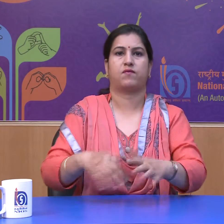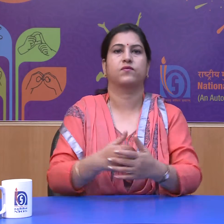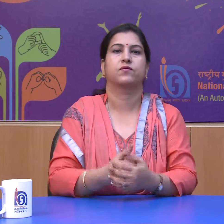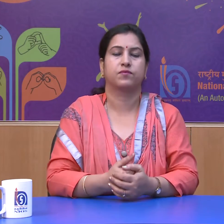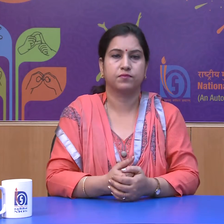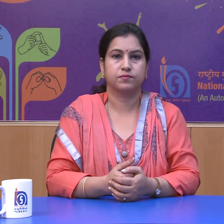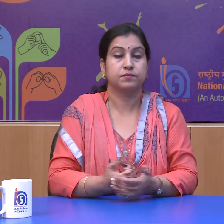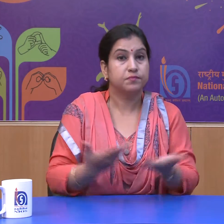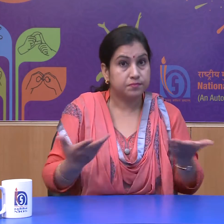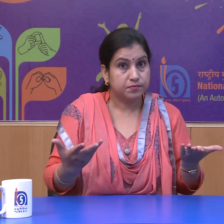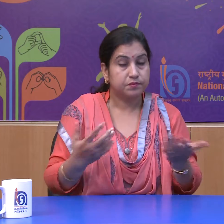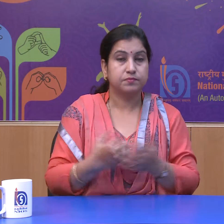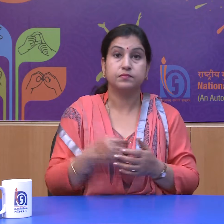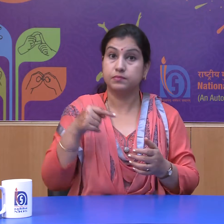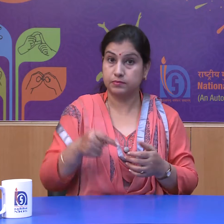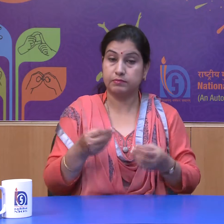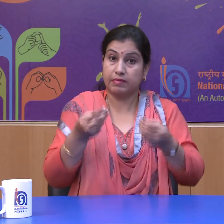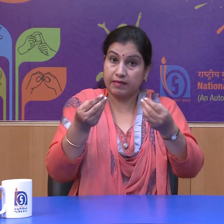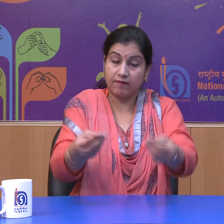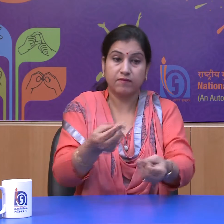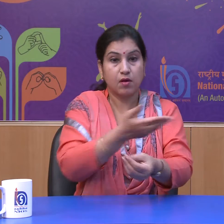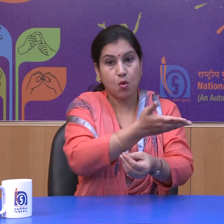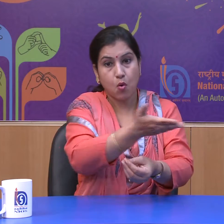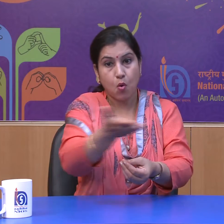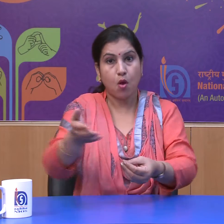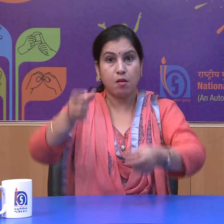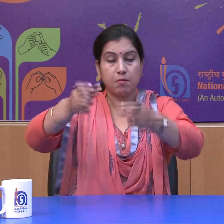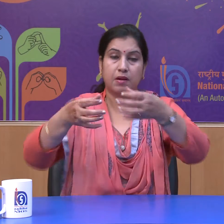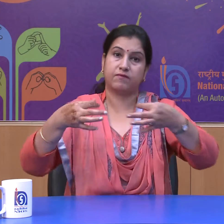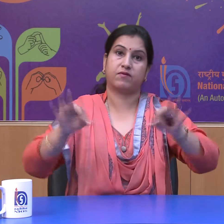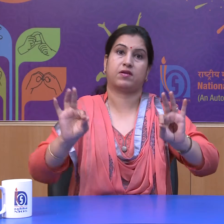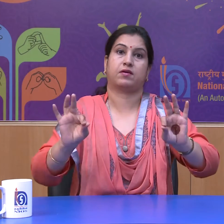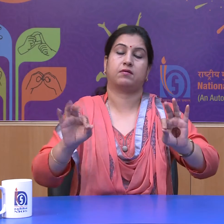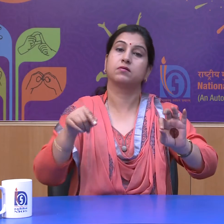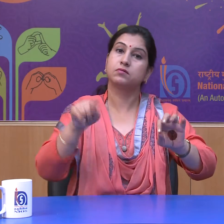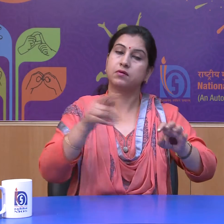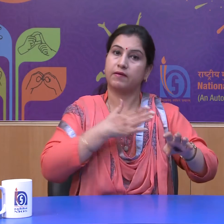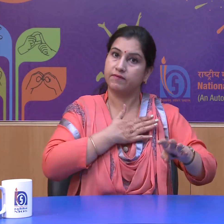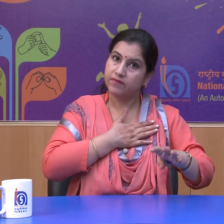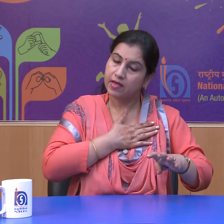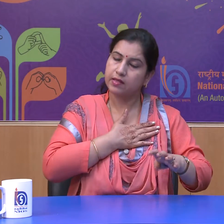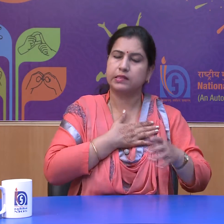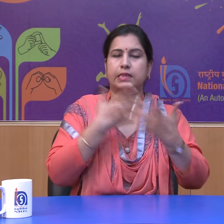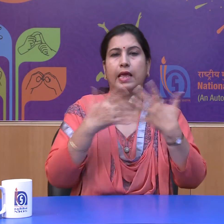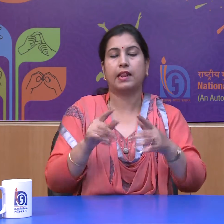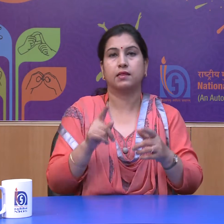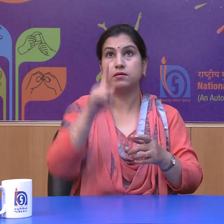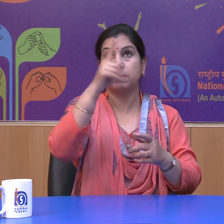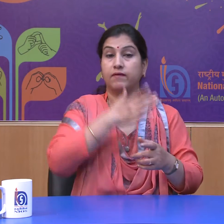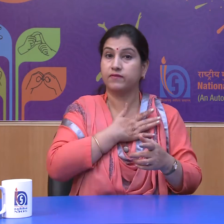However, it gives freedom to all the citizens to have faith in any religion they like.